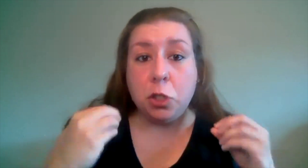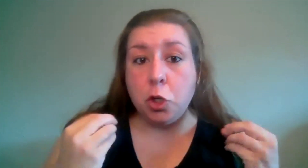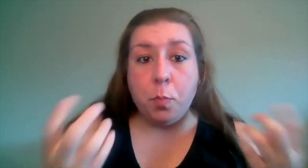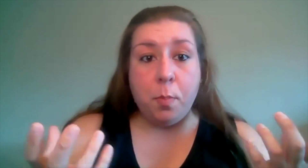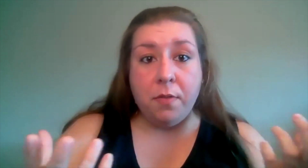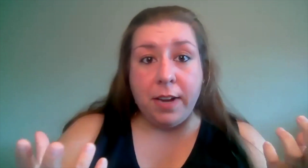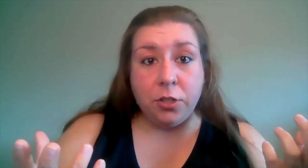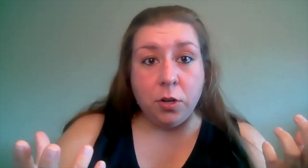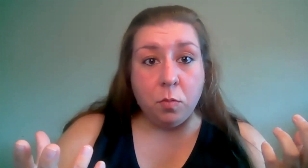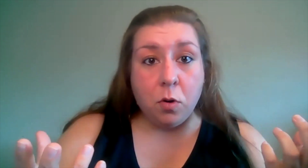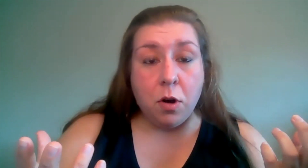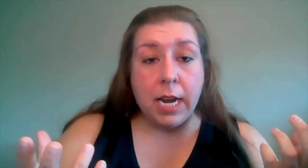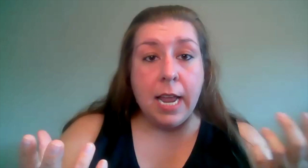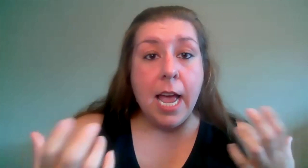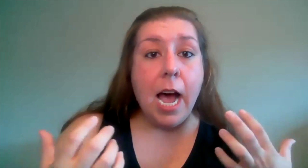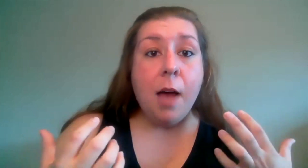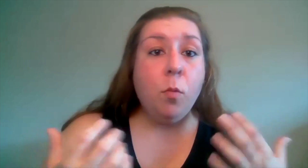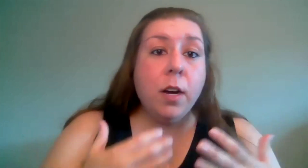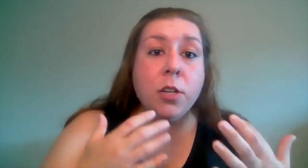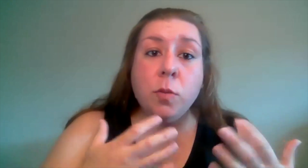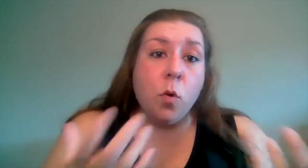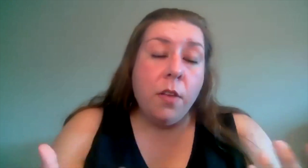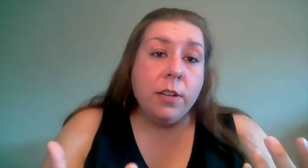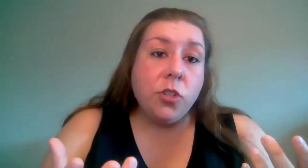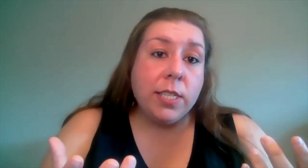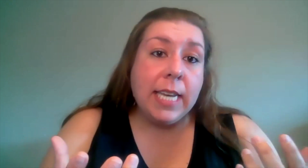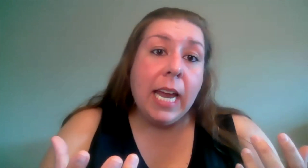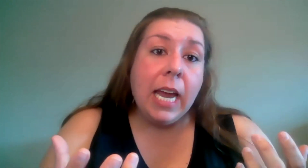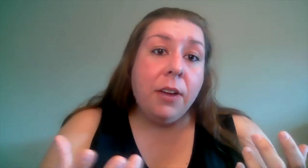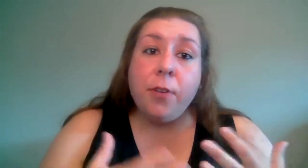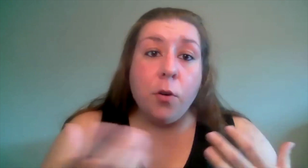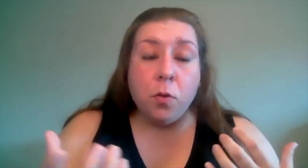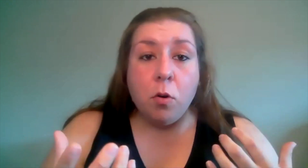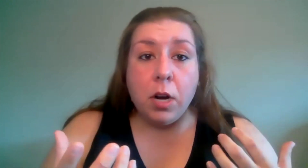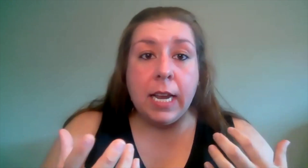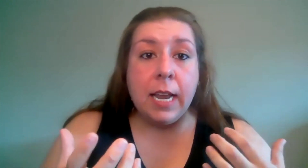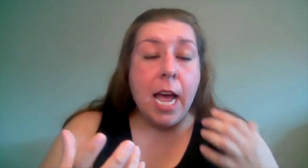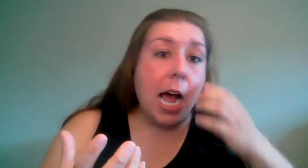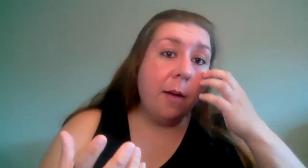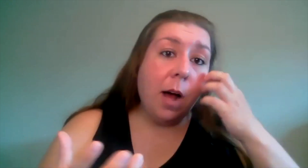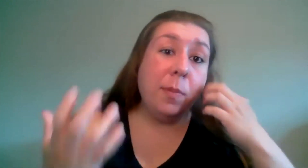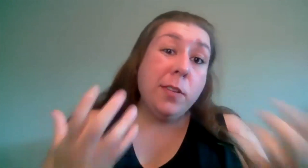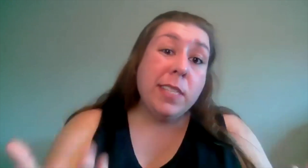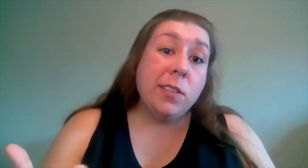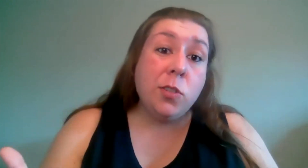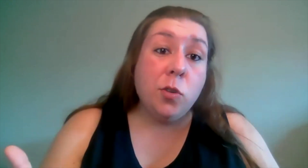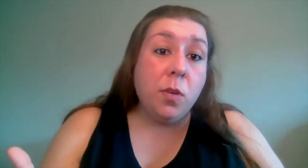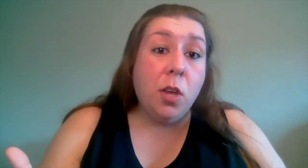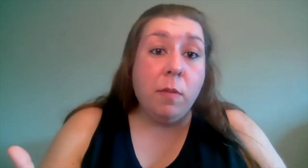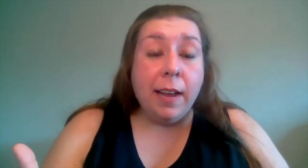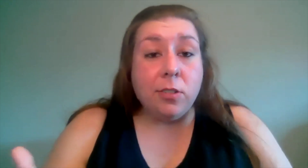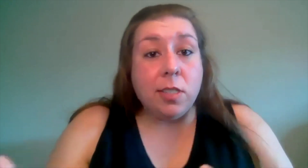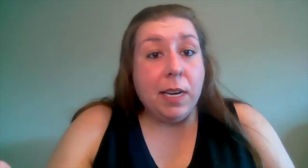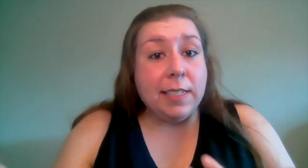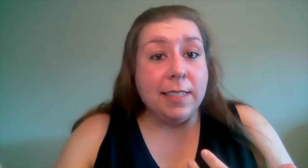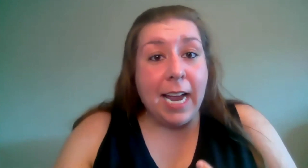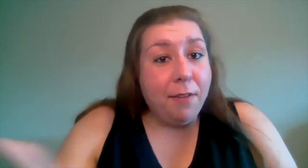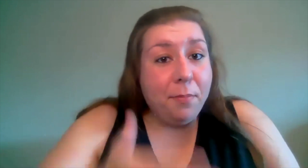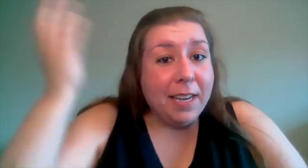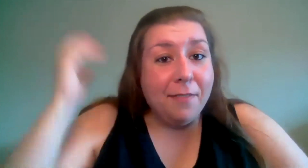super professional recording um we're going to do more than just a phone recording um i'll be using a zoom q8 just because i have plenty